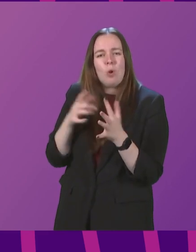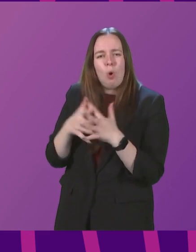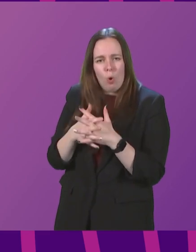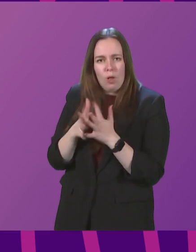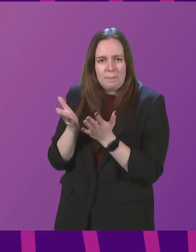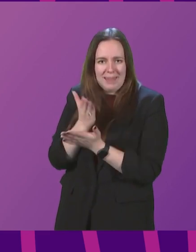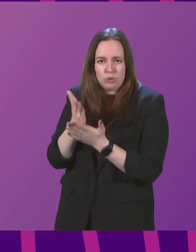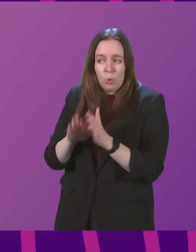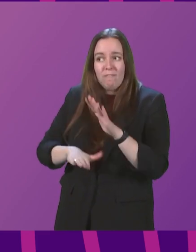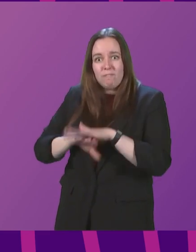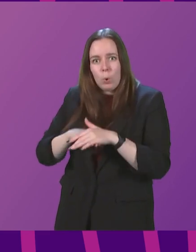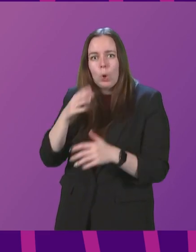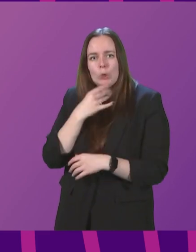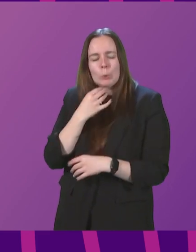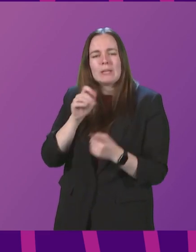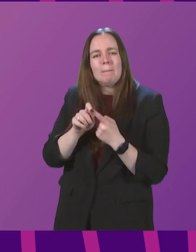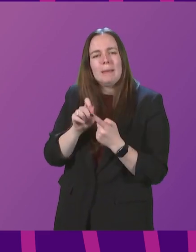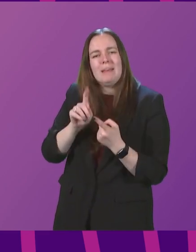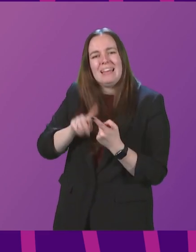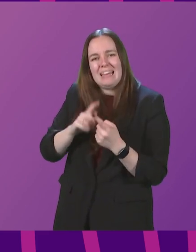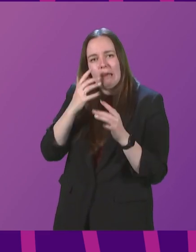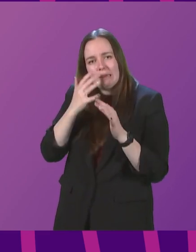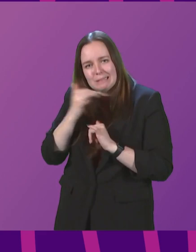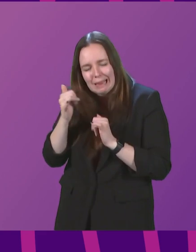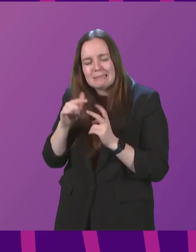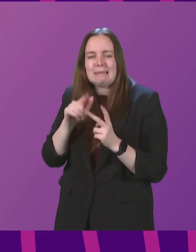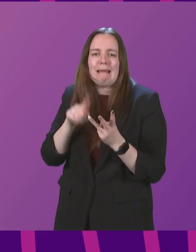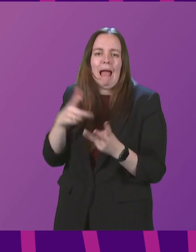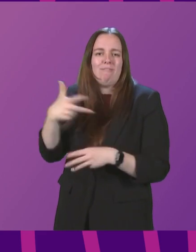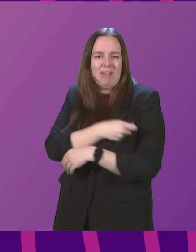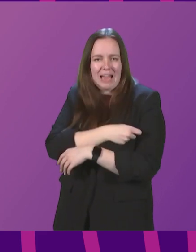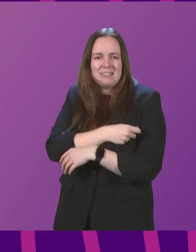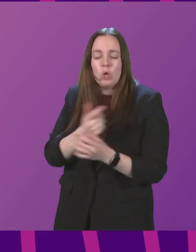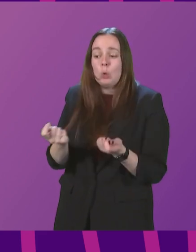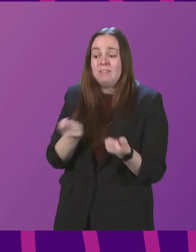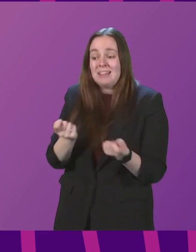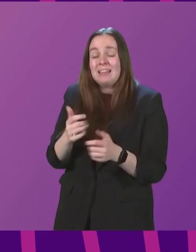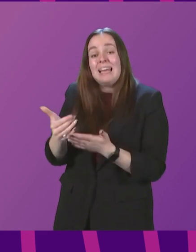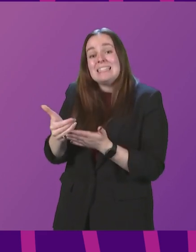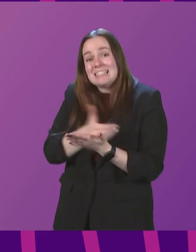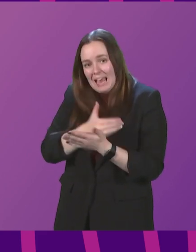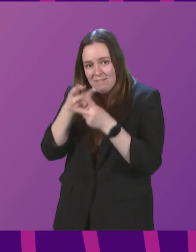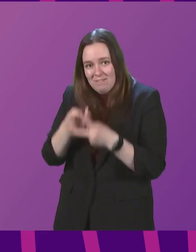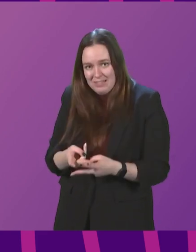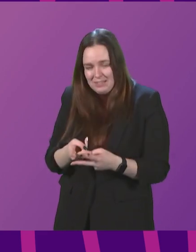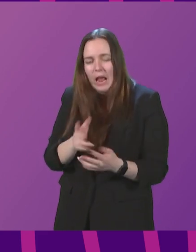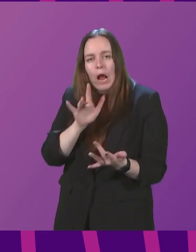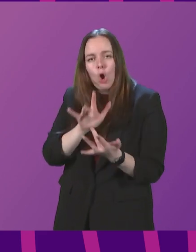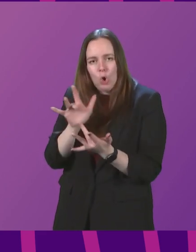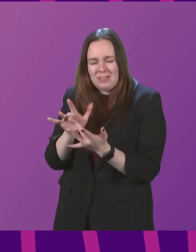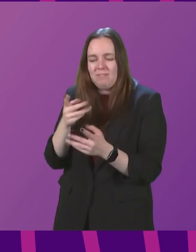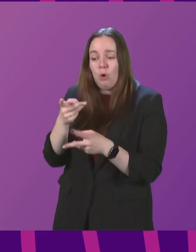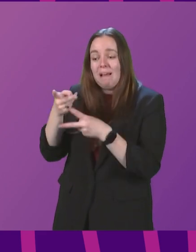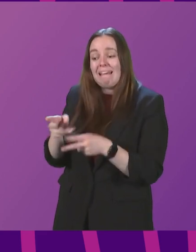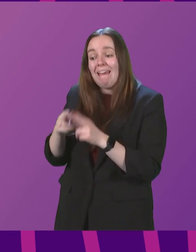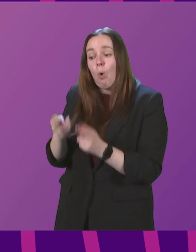full use is being made of PPE, testing and vaccines to facilitate safe visiting and contact between care